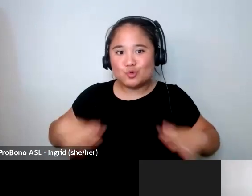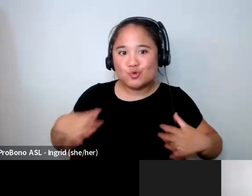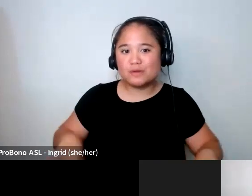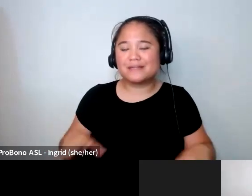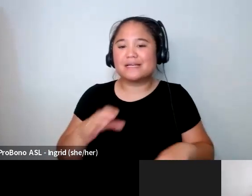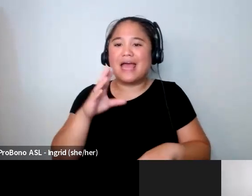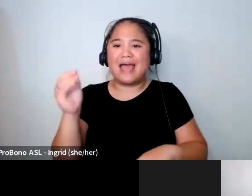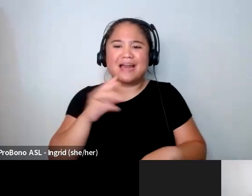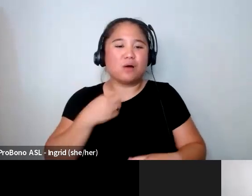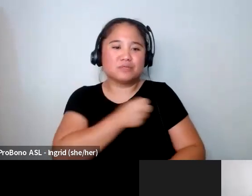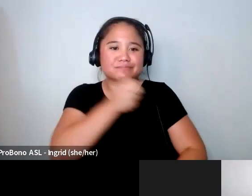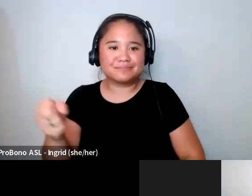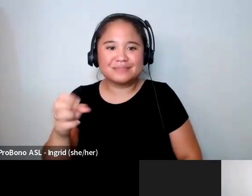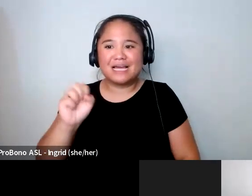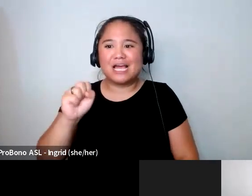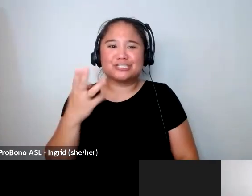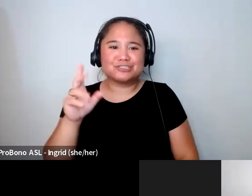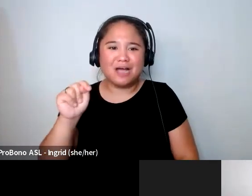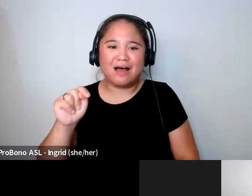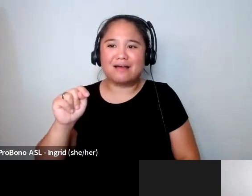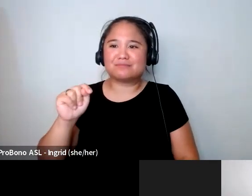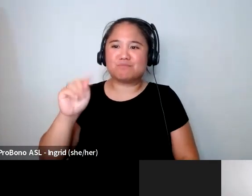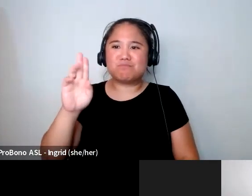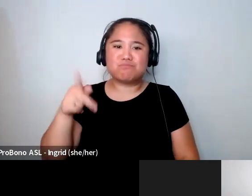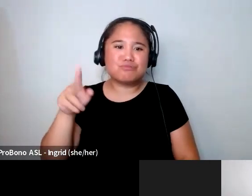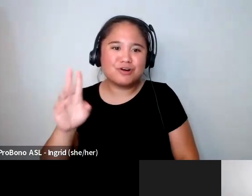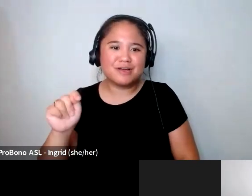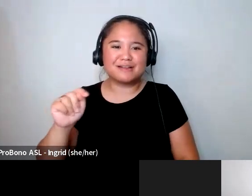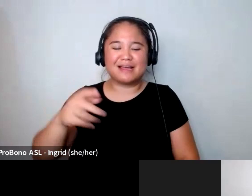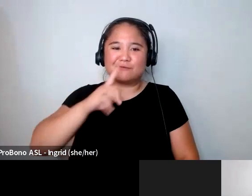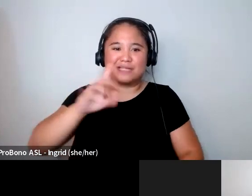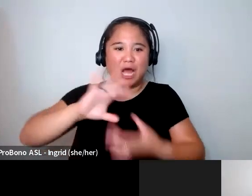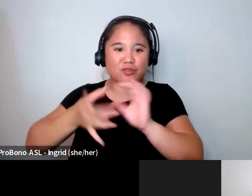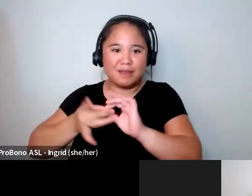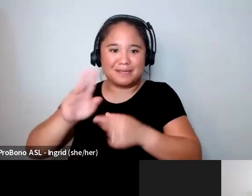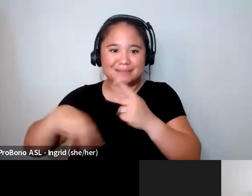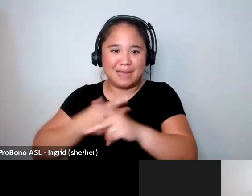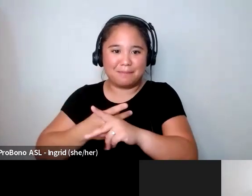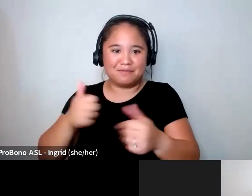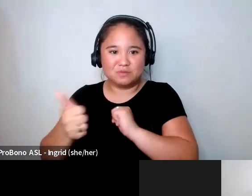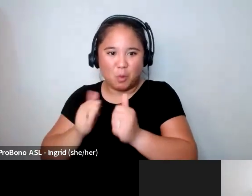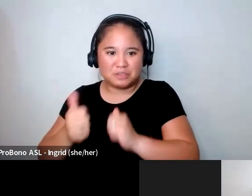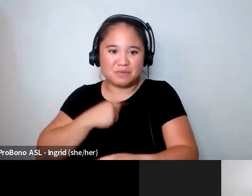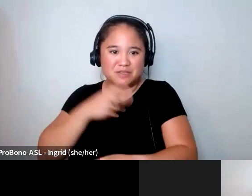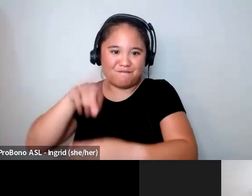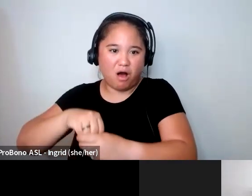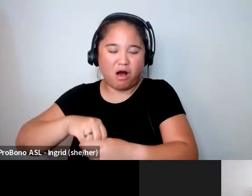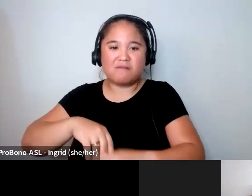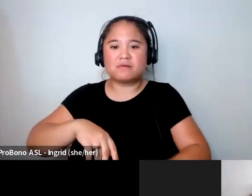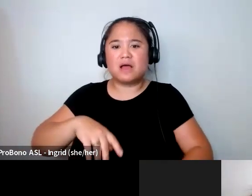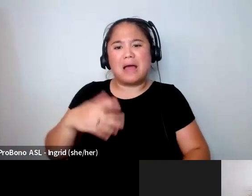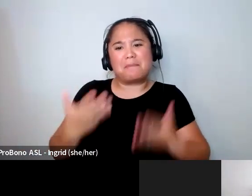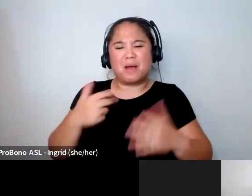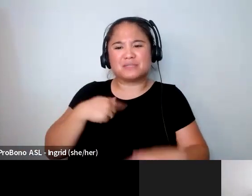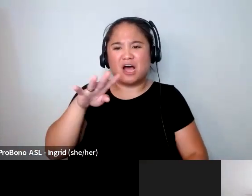discus not like the cheerleader cutie stuff but sort of you know the big bulky chick stuff but I mean I was probably you know 140